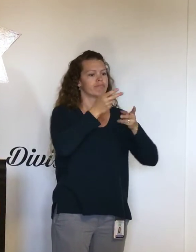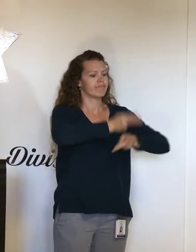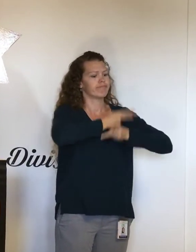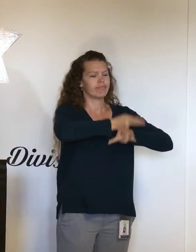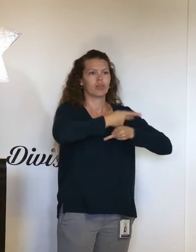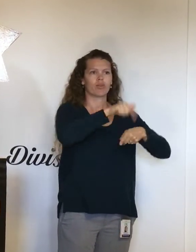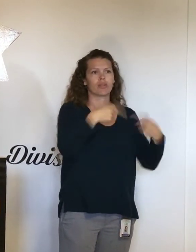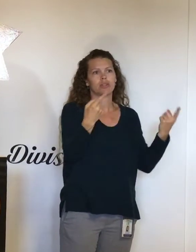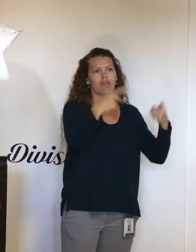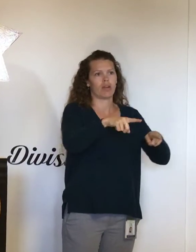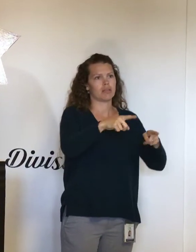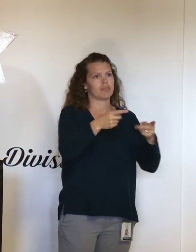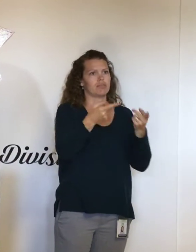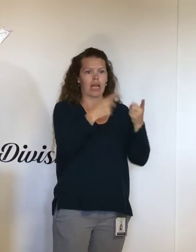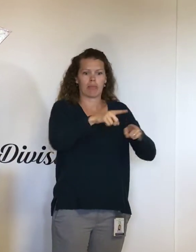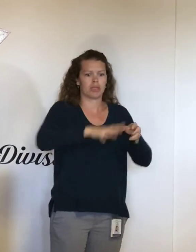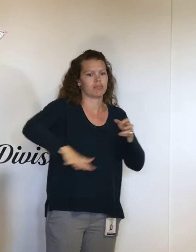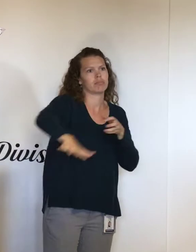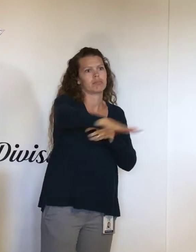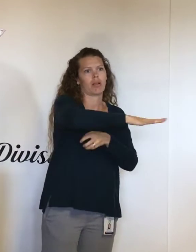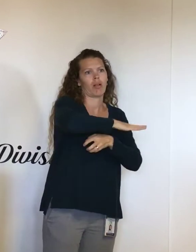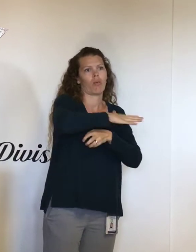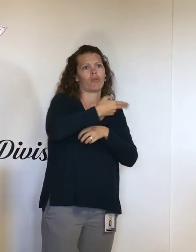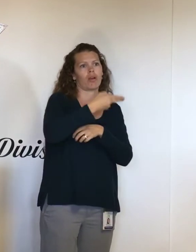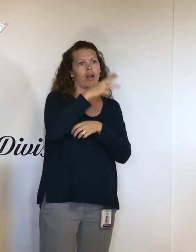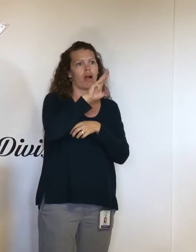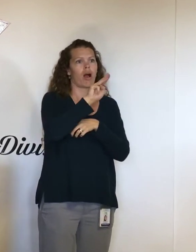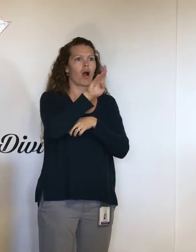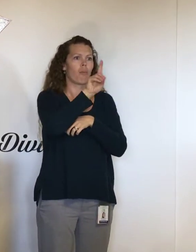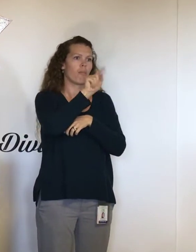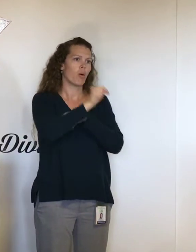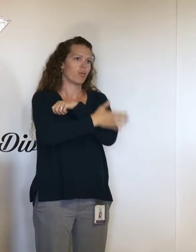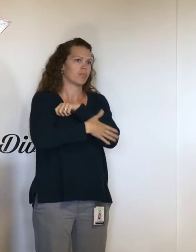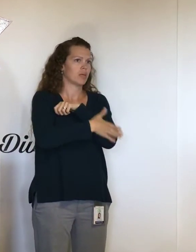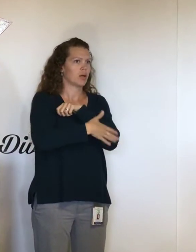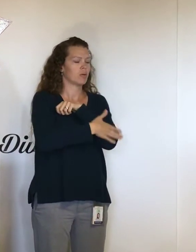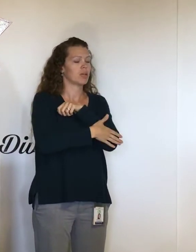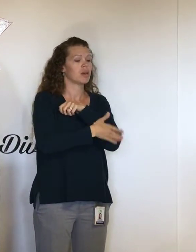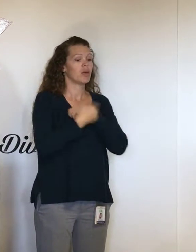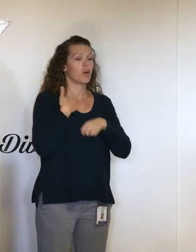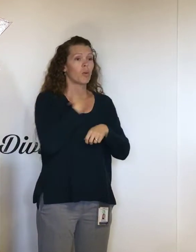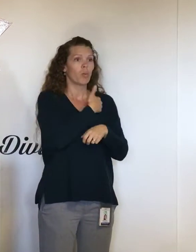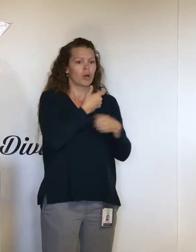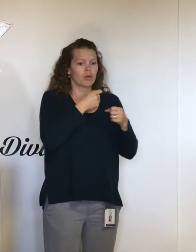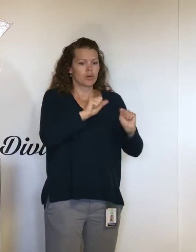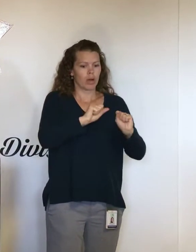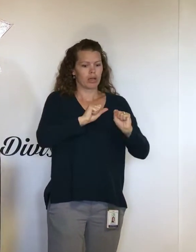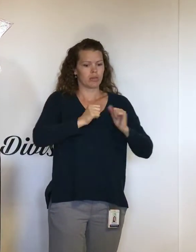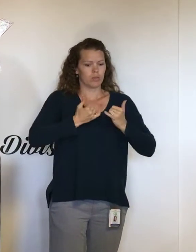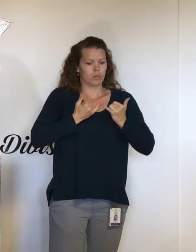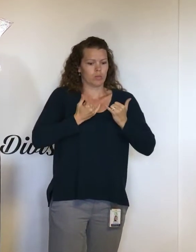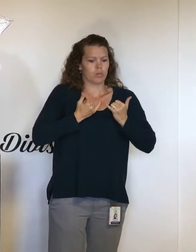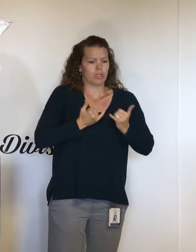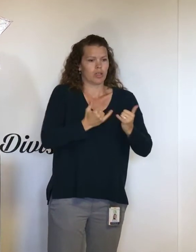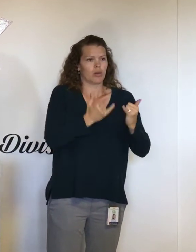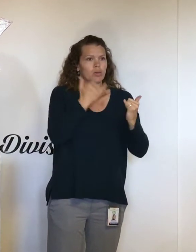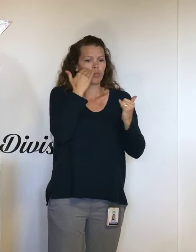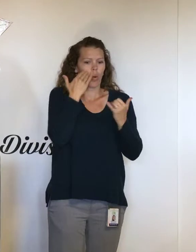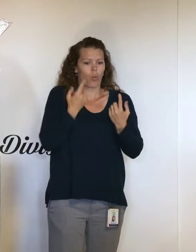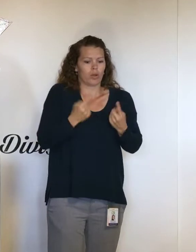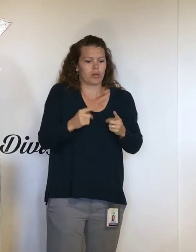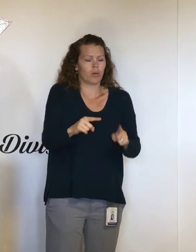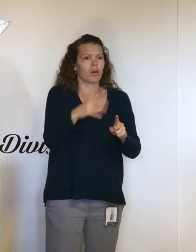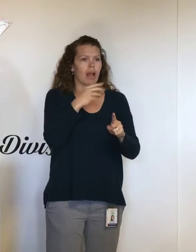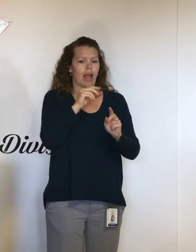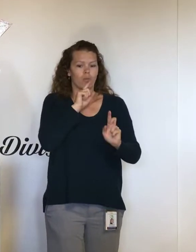And so we're doing our best to stay on top of things and to disseminate that information and to respond to the emergency. So